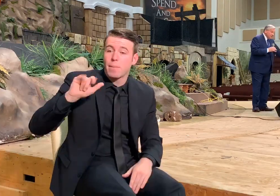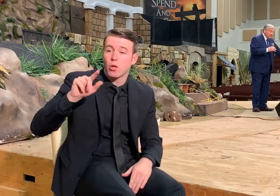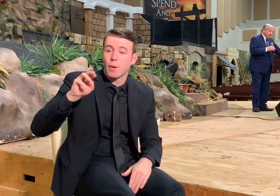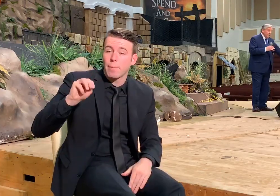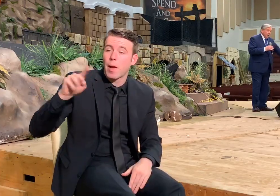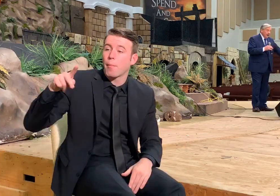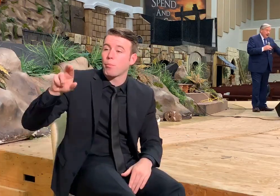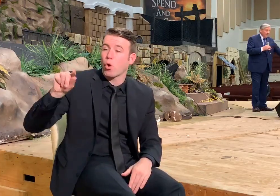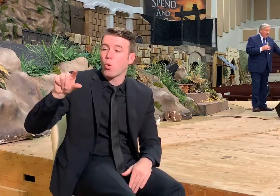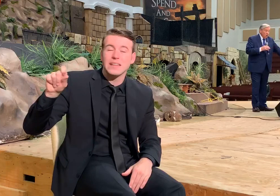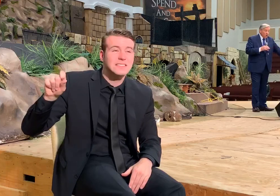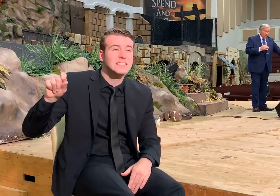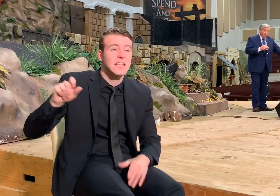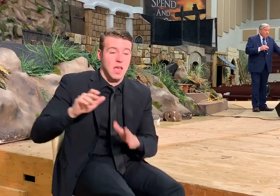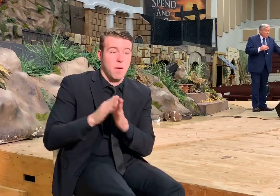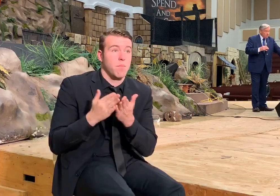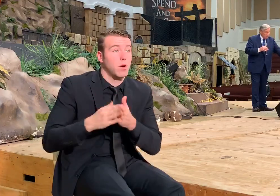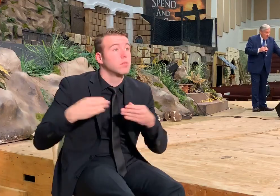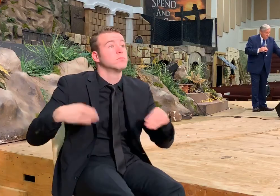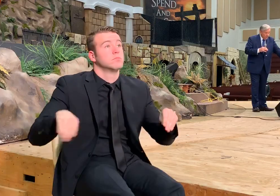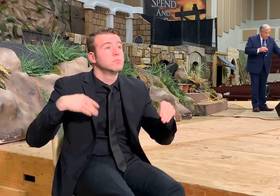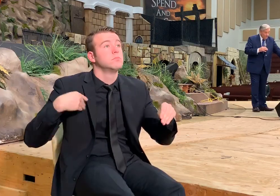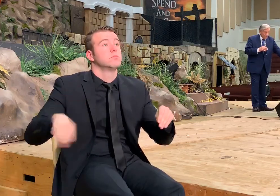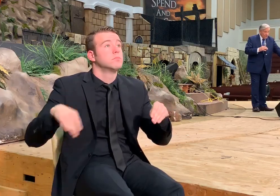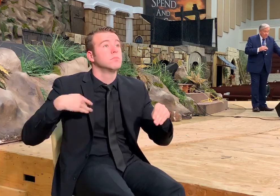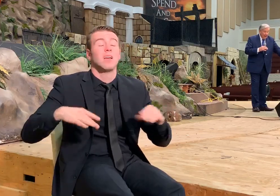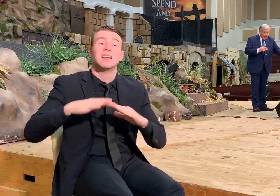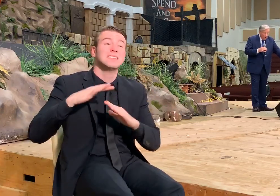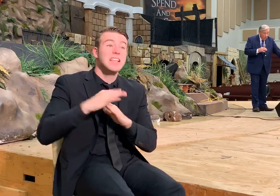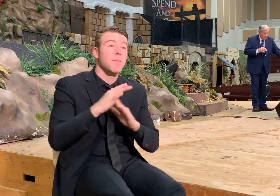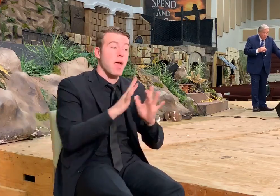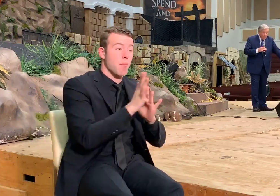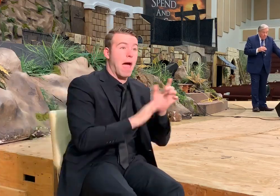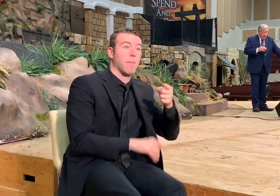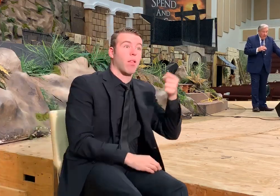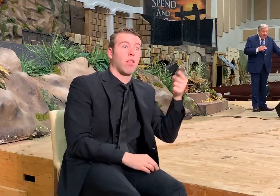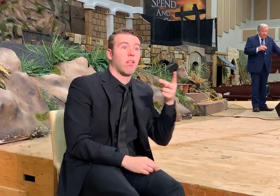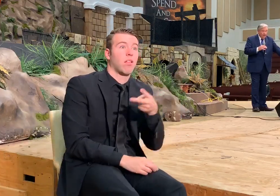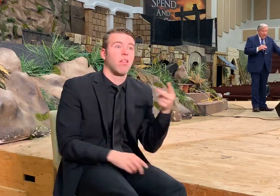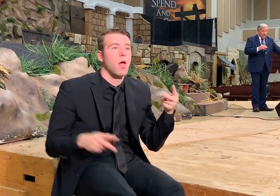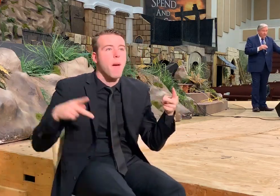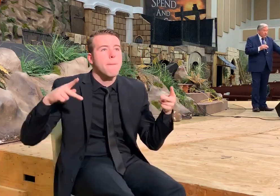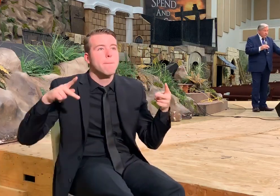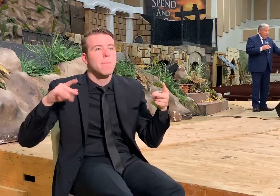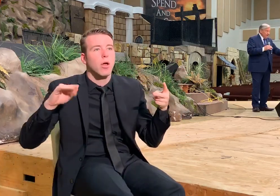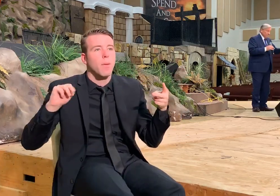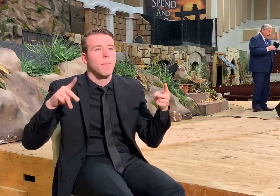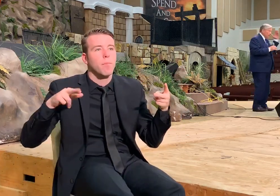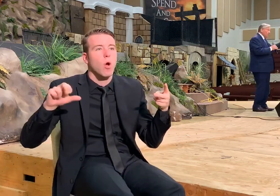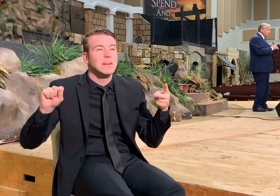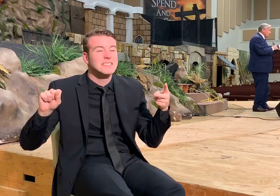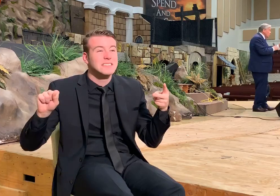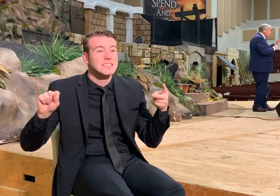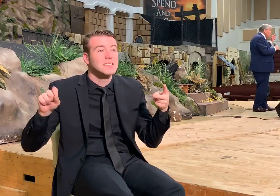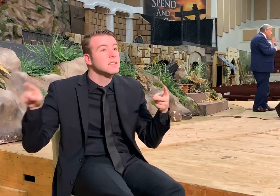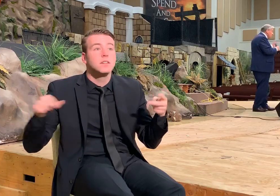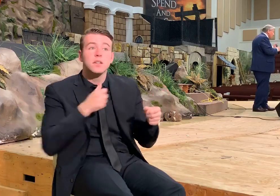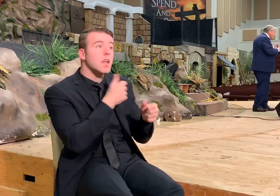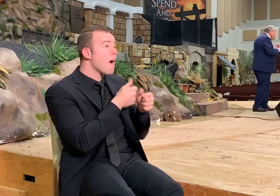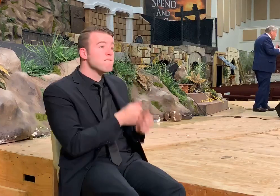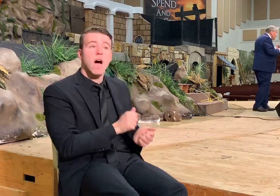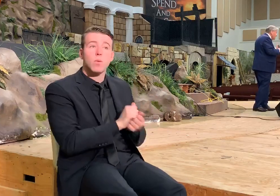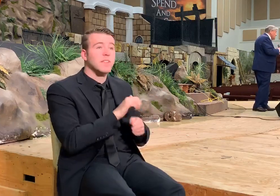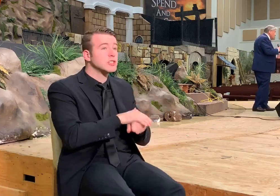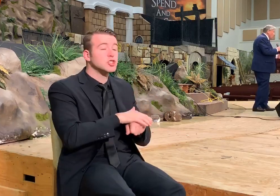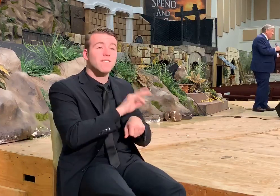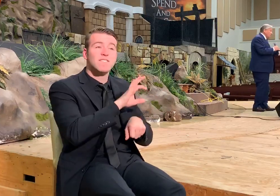copies of a book that built with progress other than the Bible and this man. But he wasn't good enough to